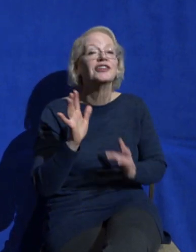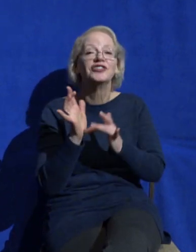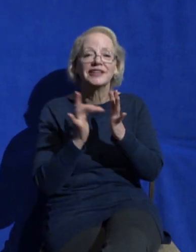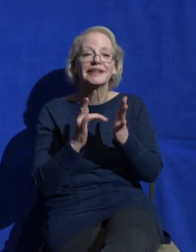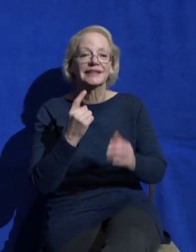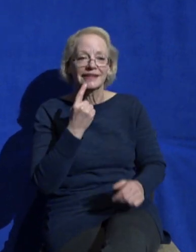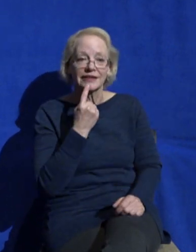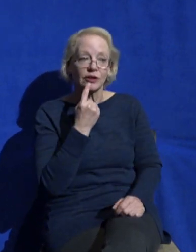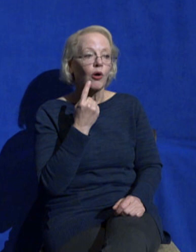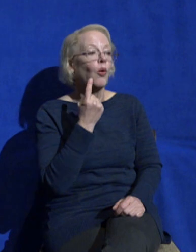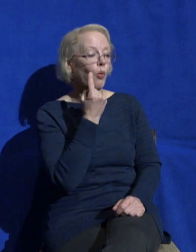is necessary